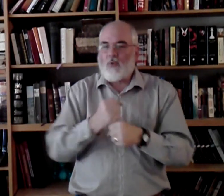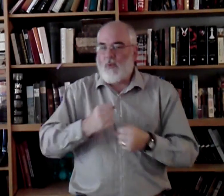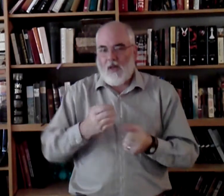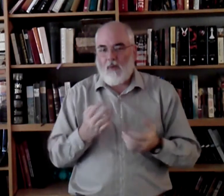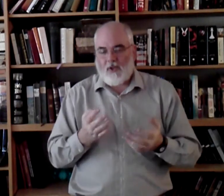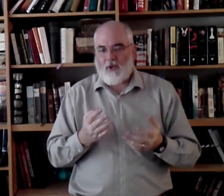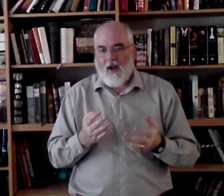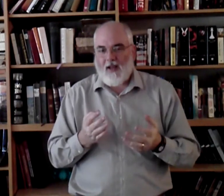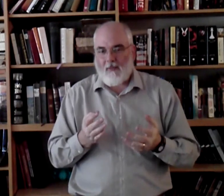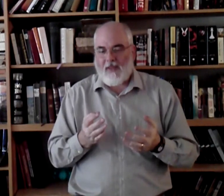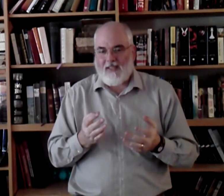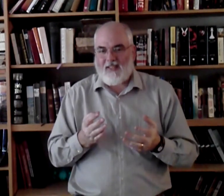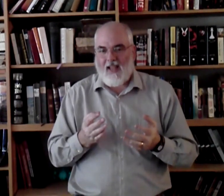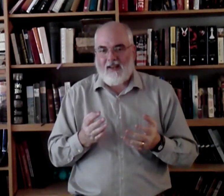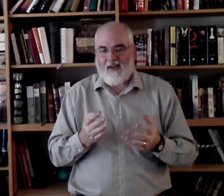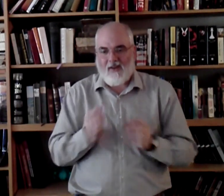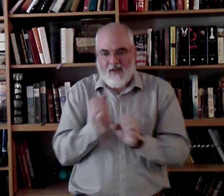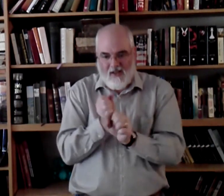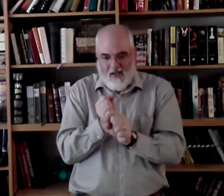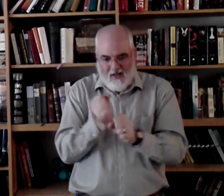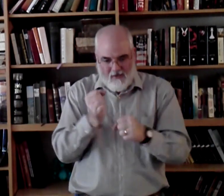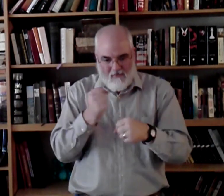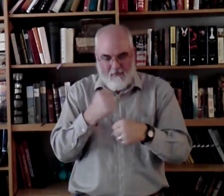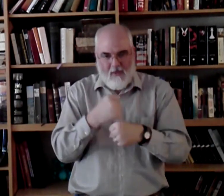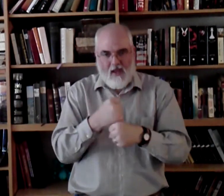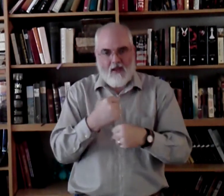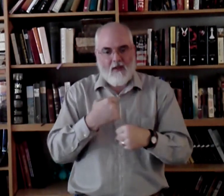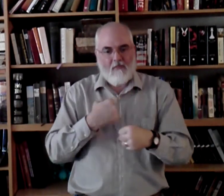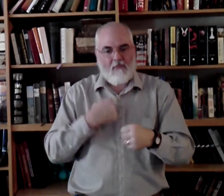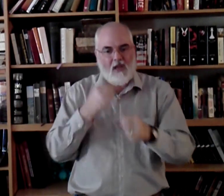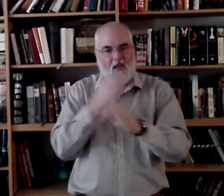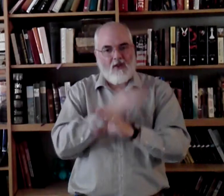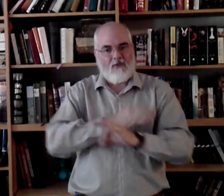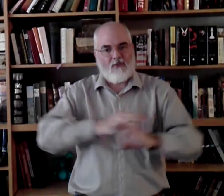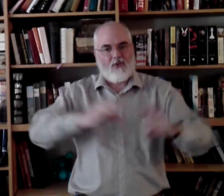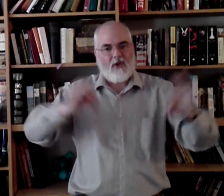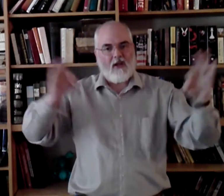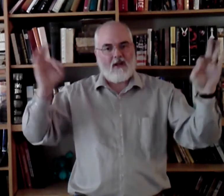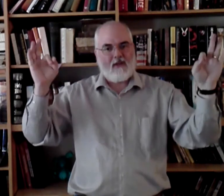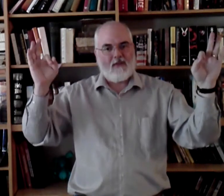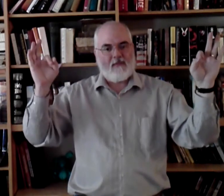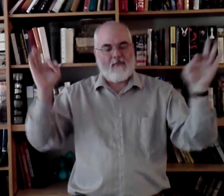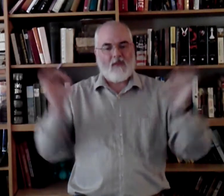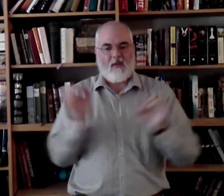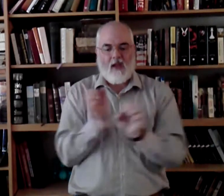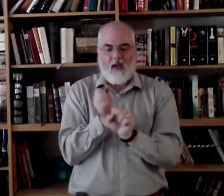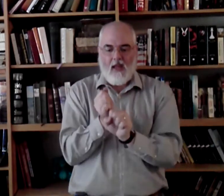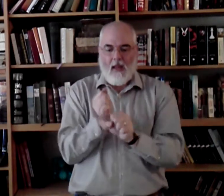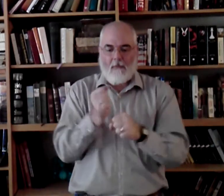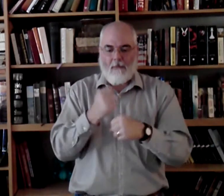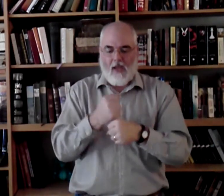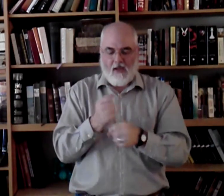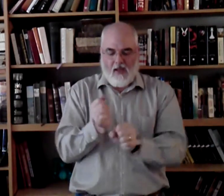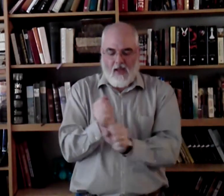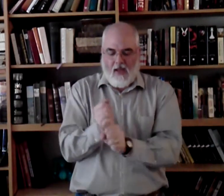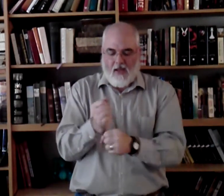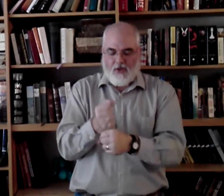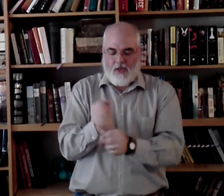really what's trying to be said here. Make me free. Okay? Make. And it's just,